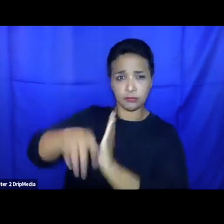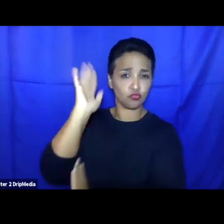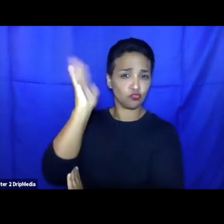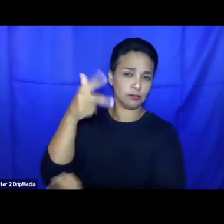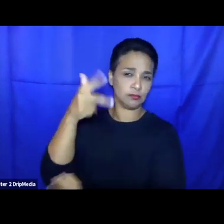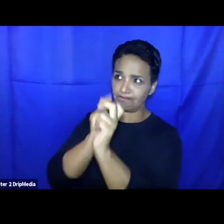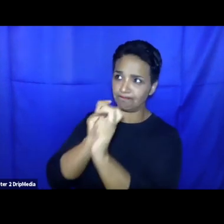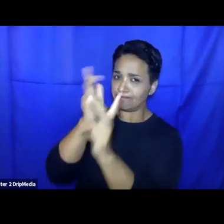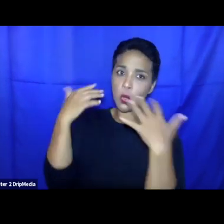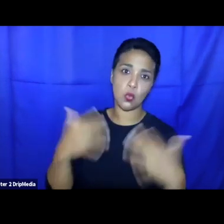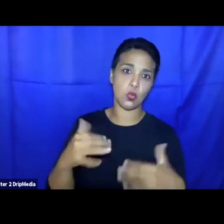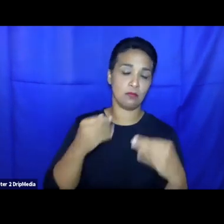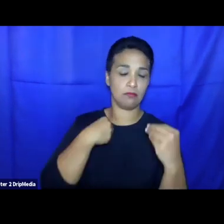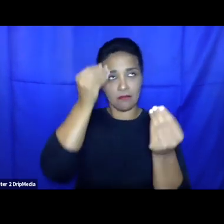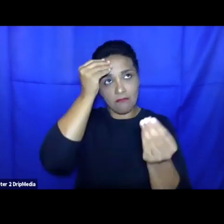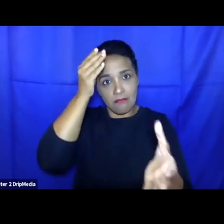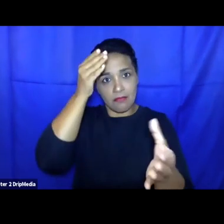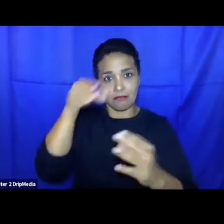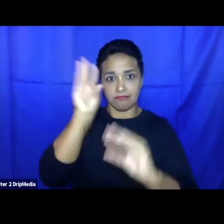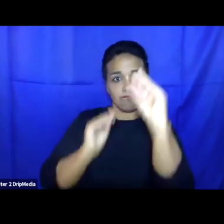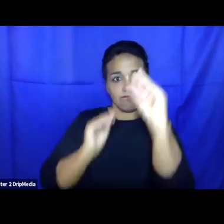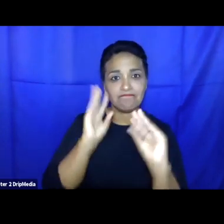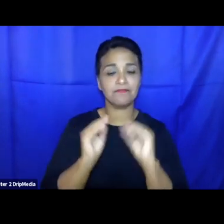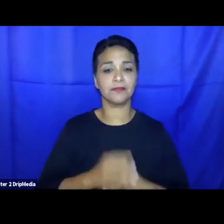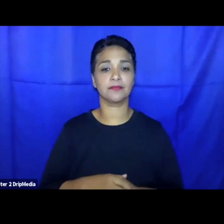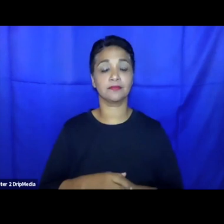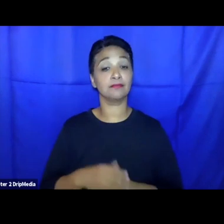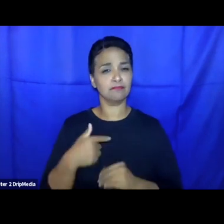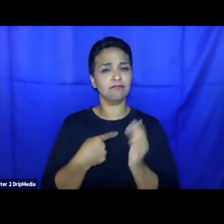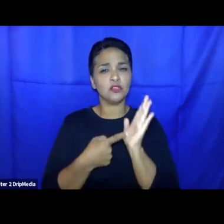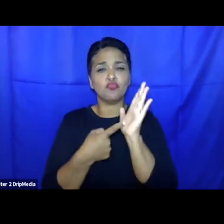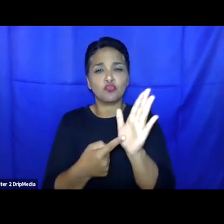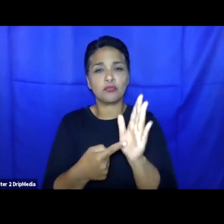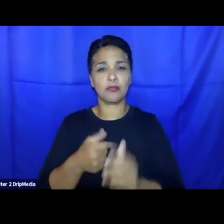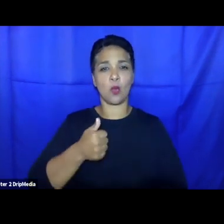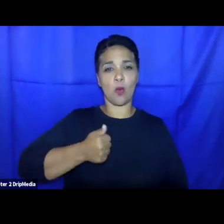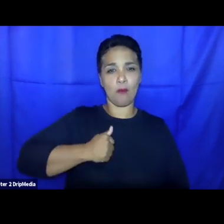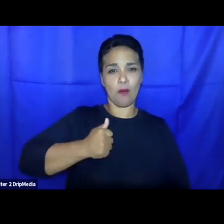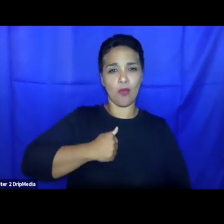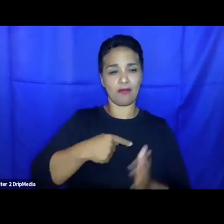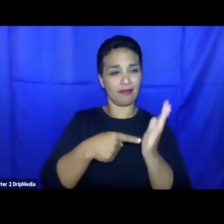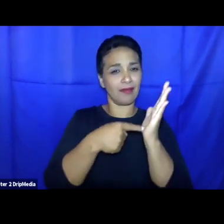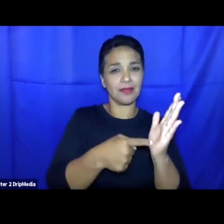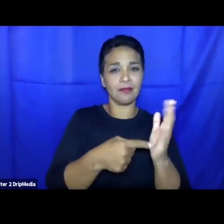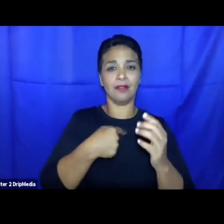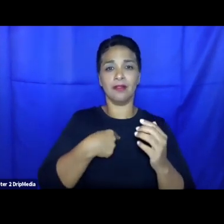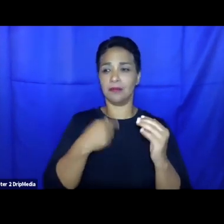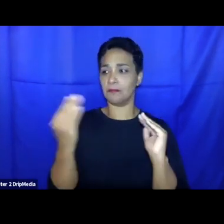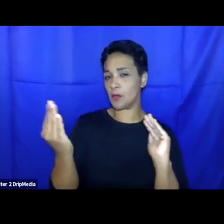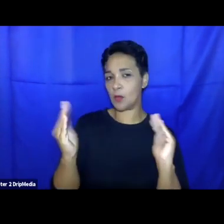And really, I offer Canadian examples as points of contrast and comparison here. I know there's a separate panel that